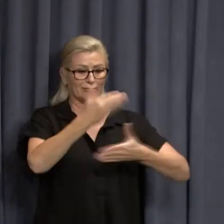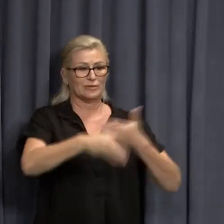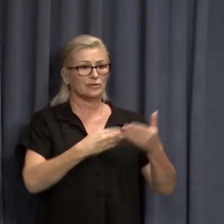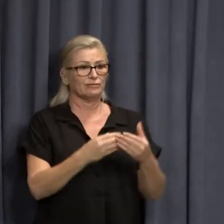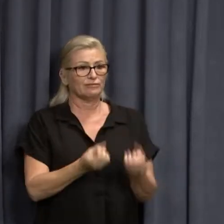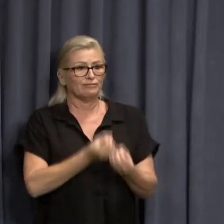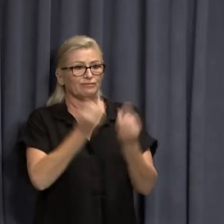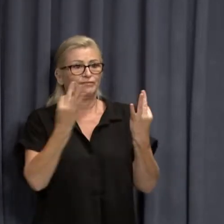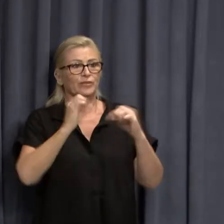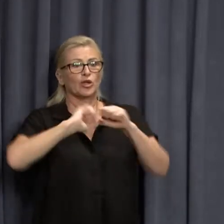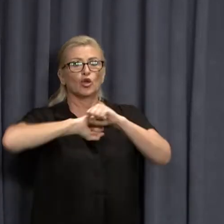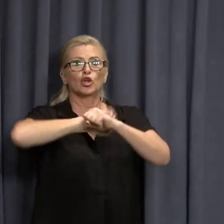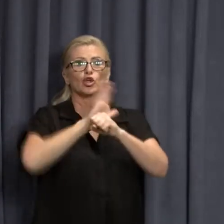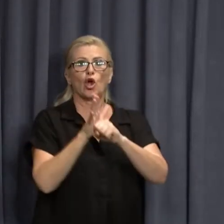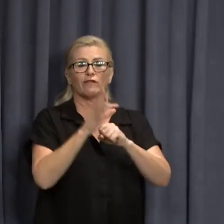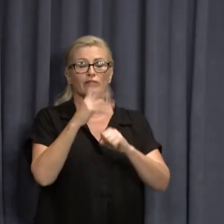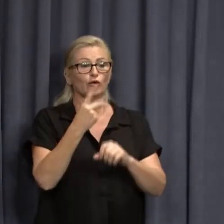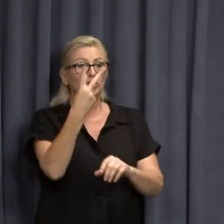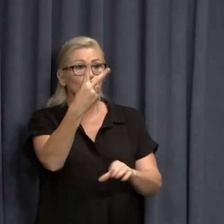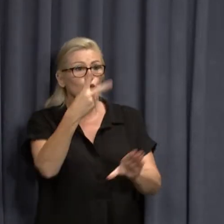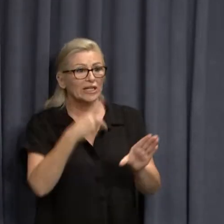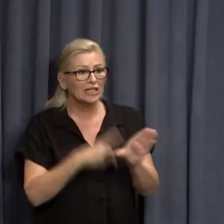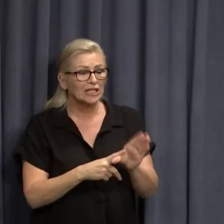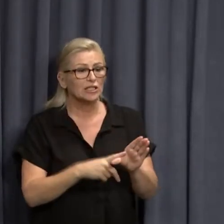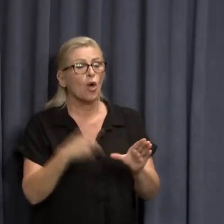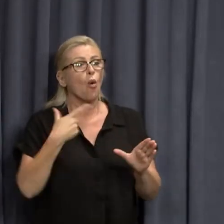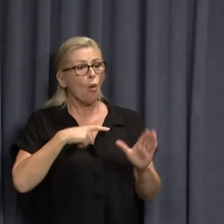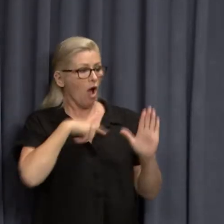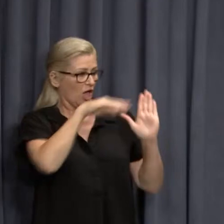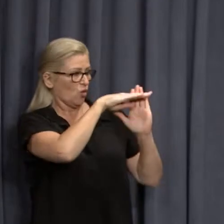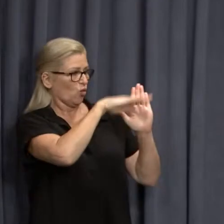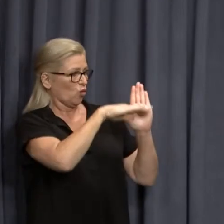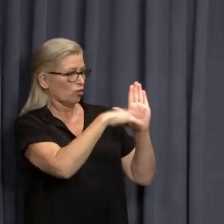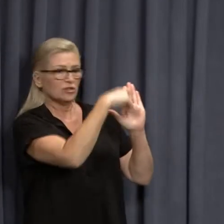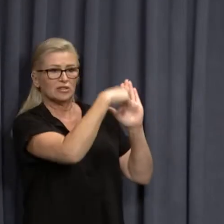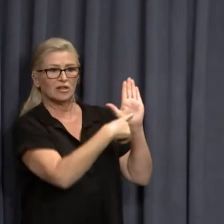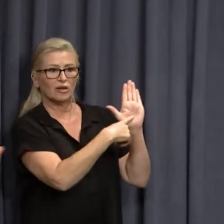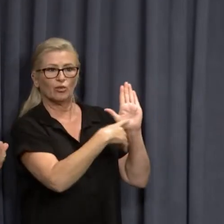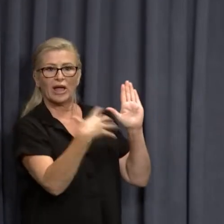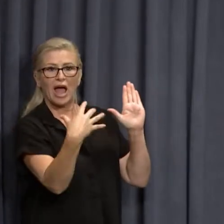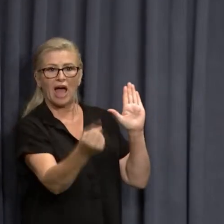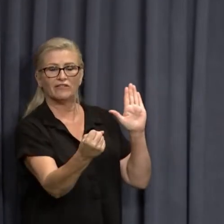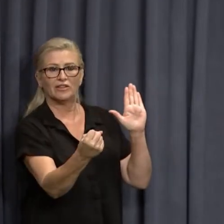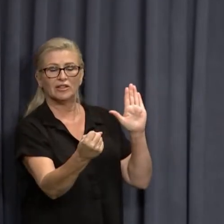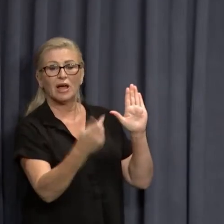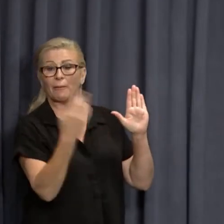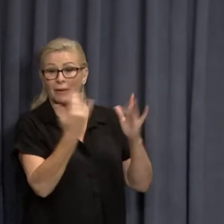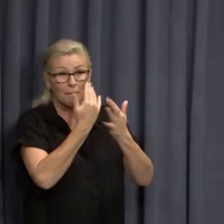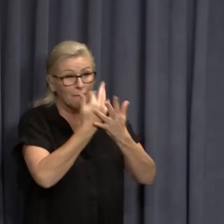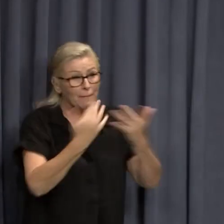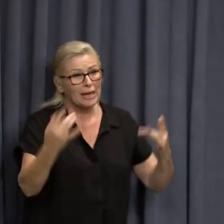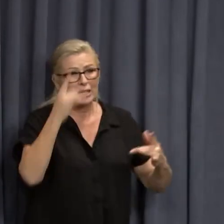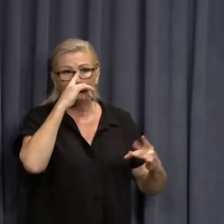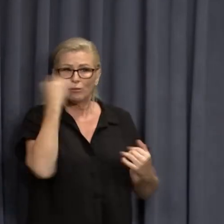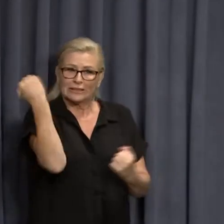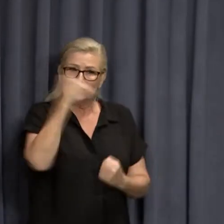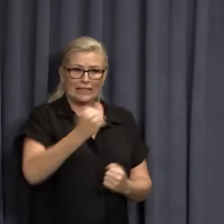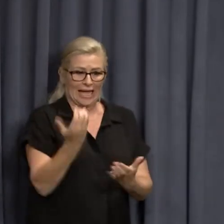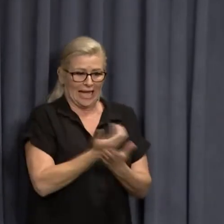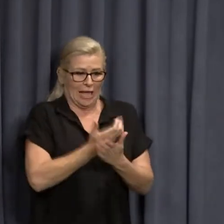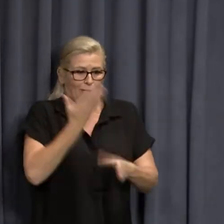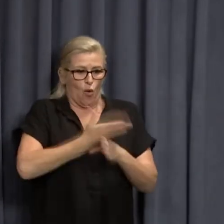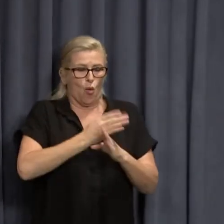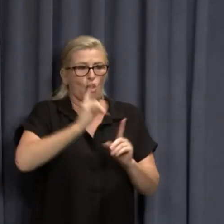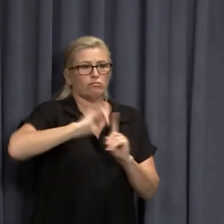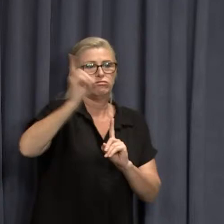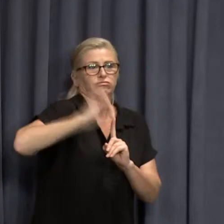in the industry over the course of the last two years because of the measures we put in place. And that kept hundreds of thousands of Western Australians in jobs and all